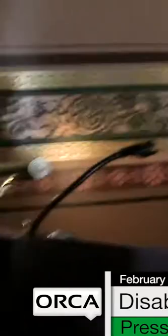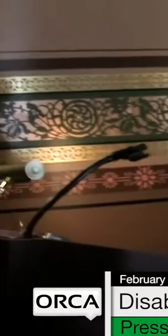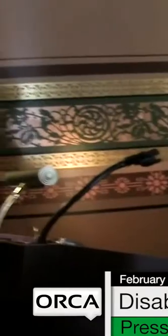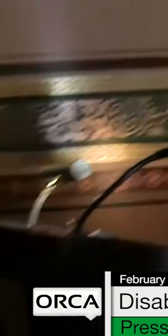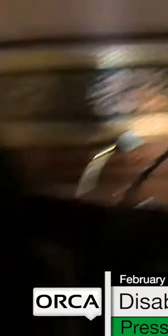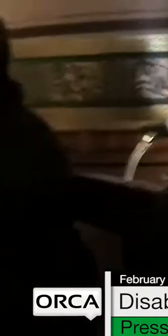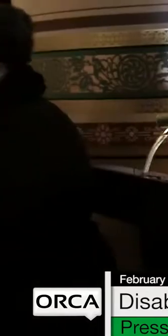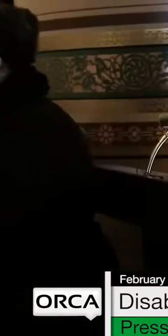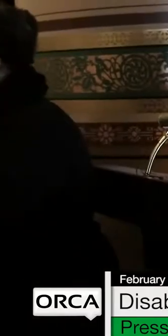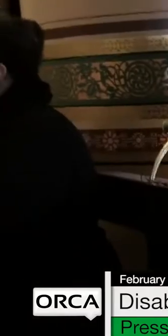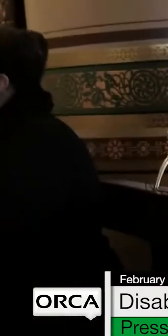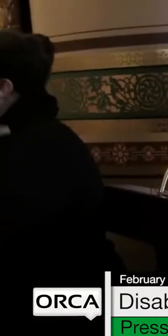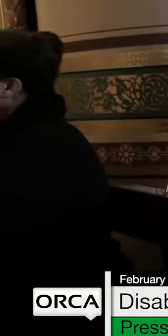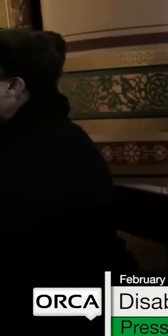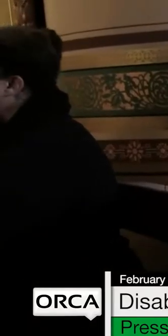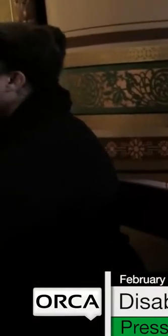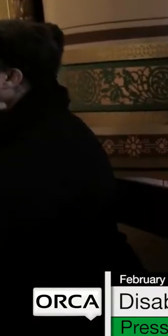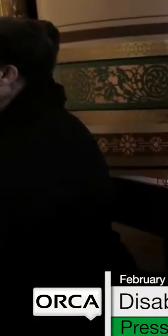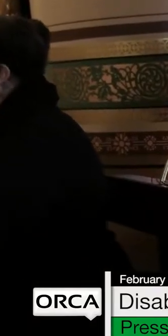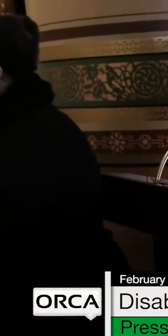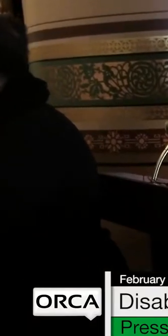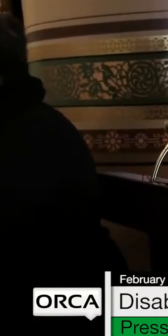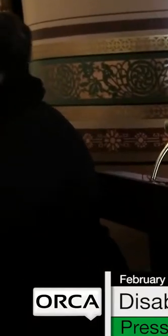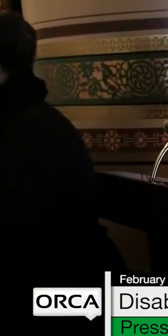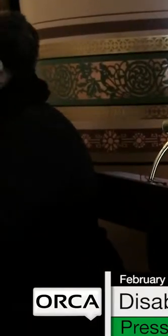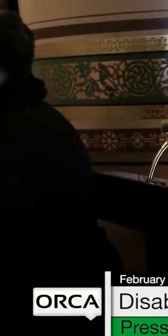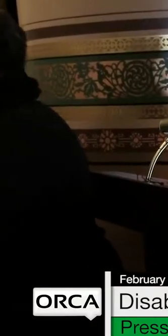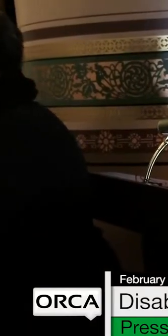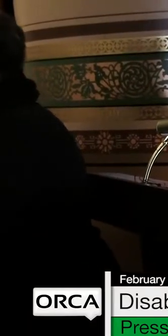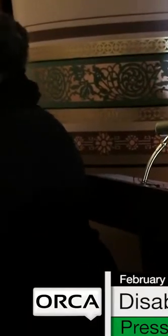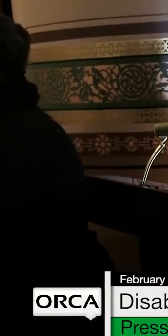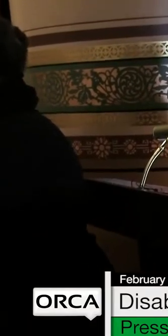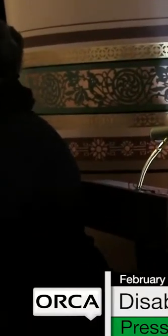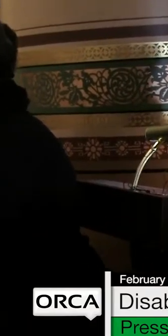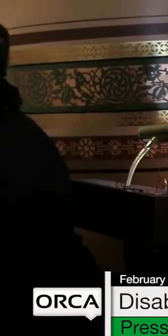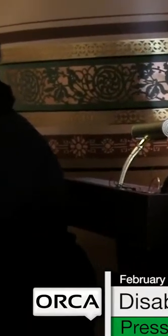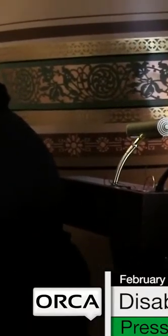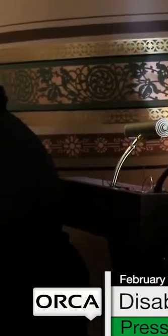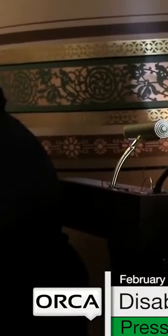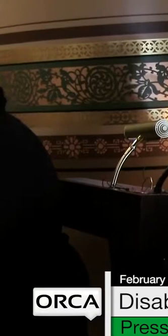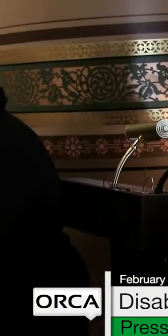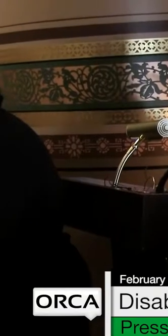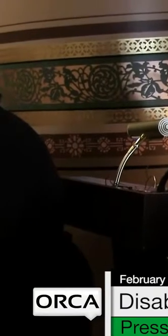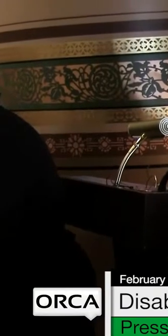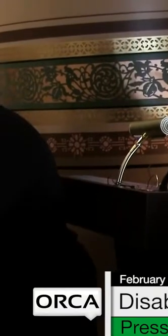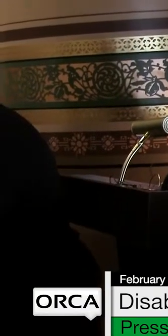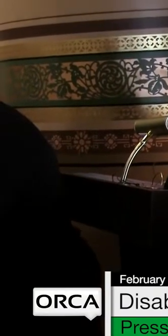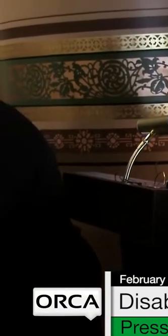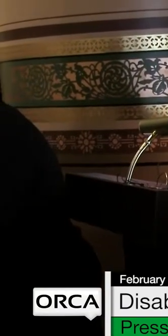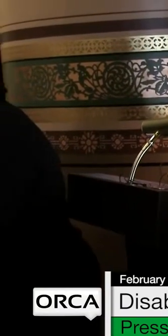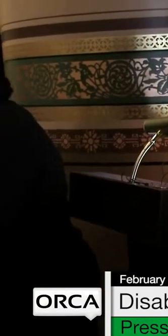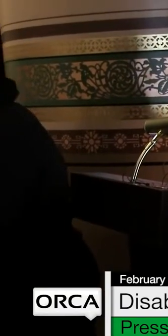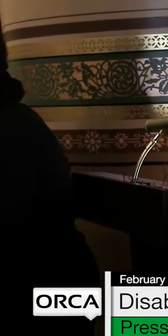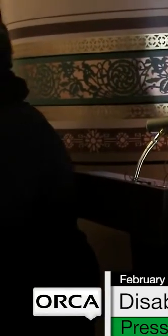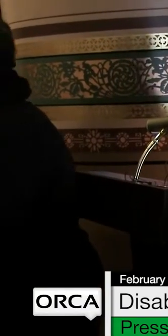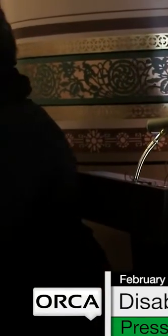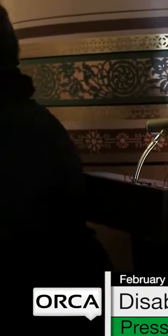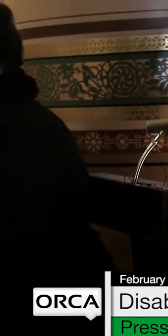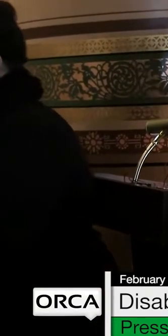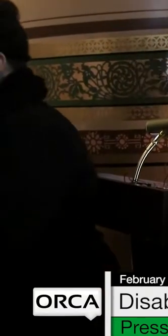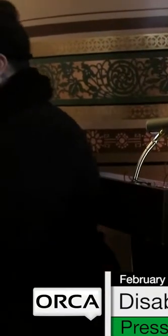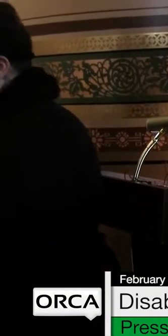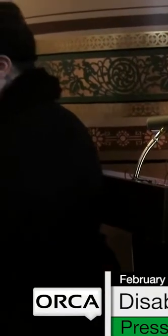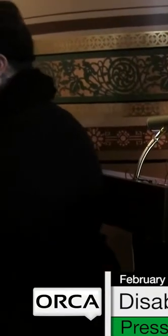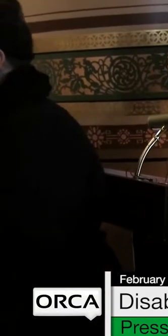accused of being adults, is our education. And right now, there are things being